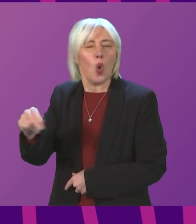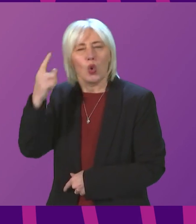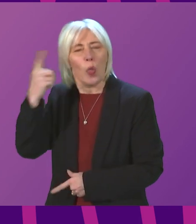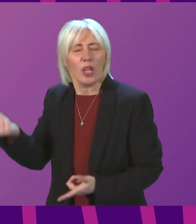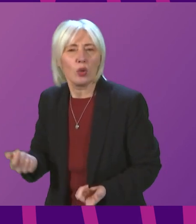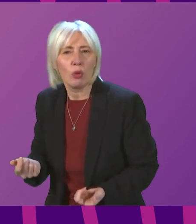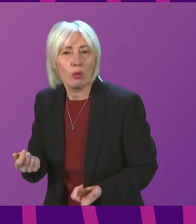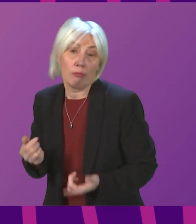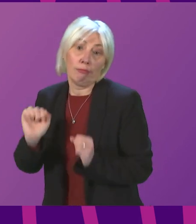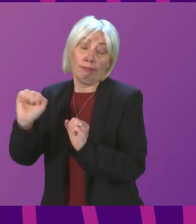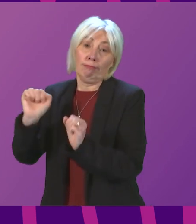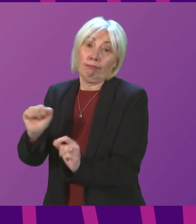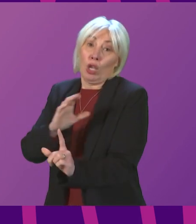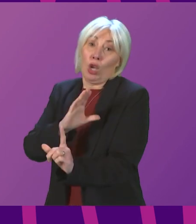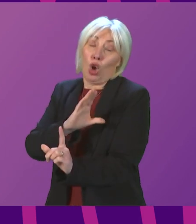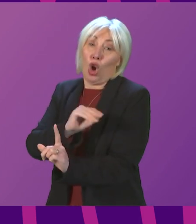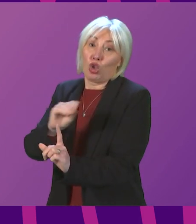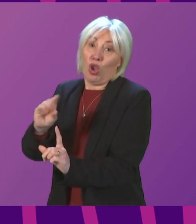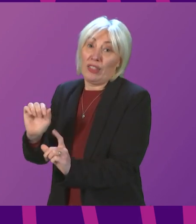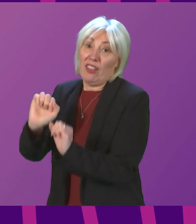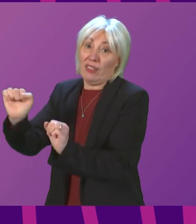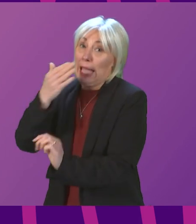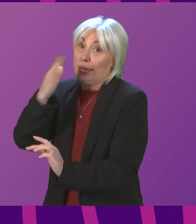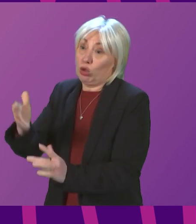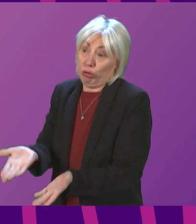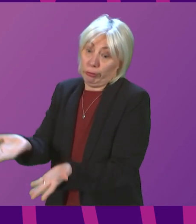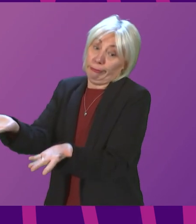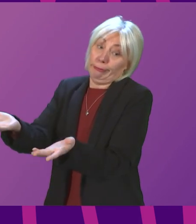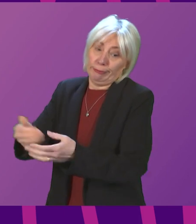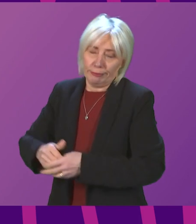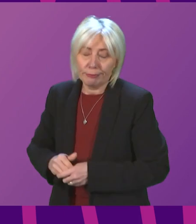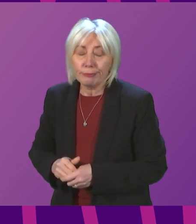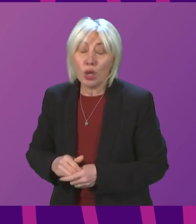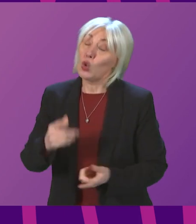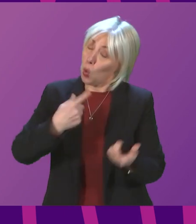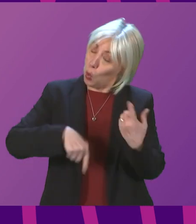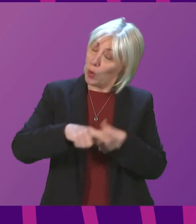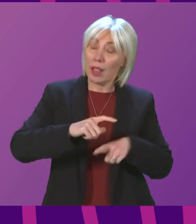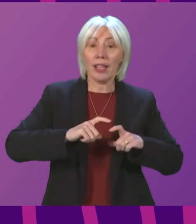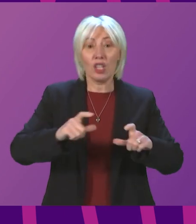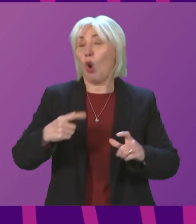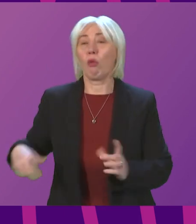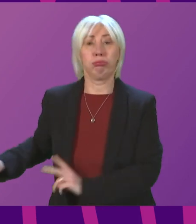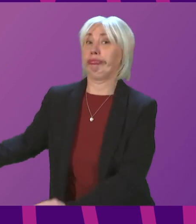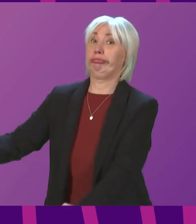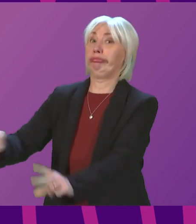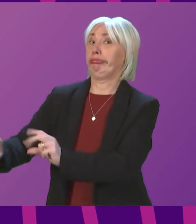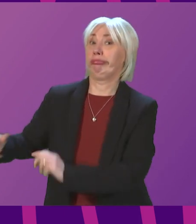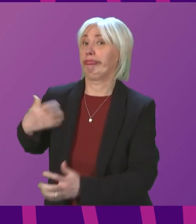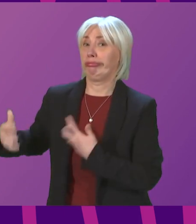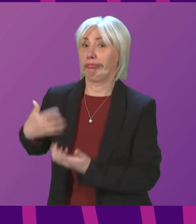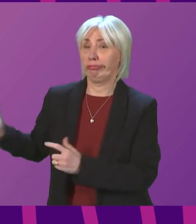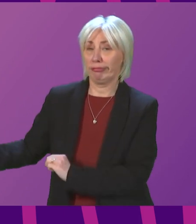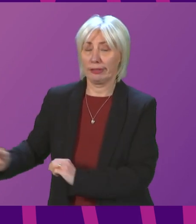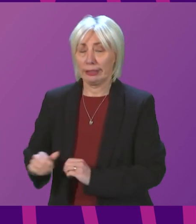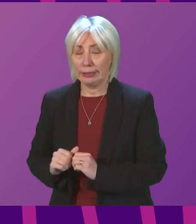to sum up the attitude of the Conservatives. So we will continue in line with the views